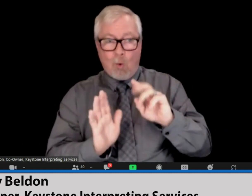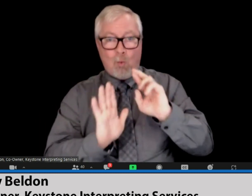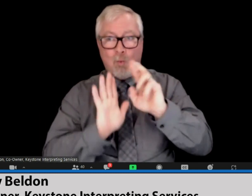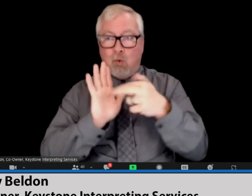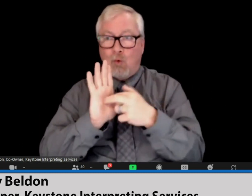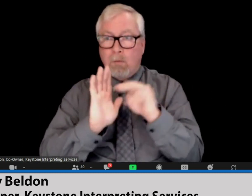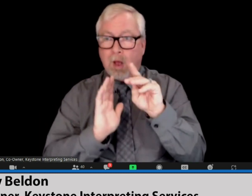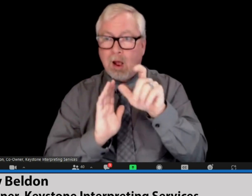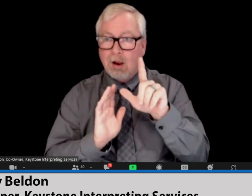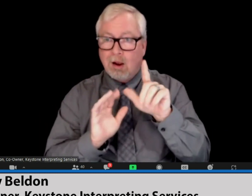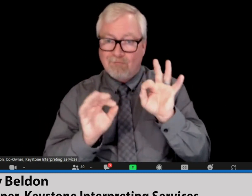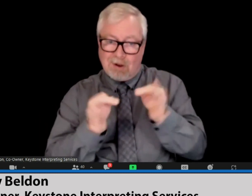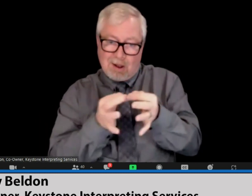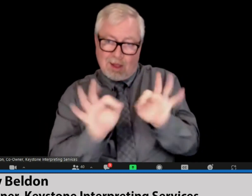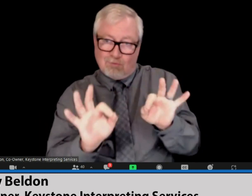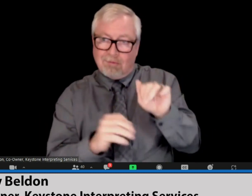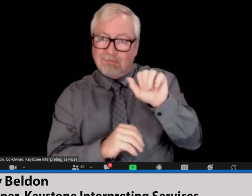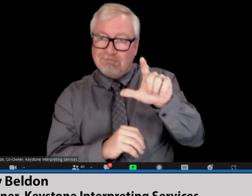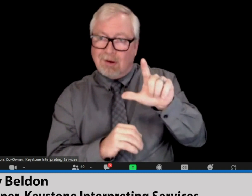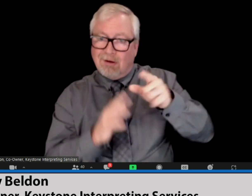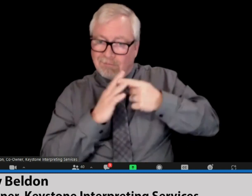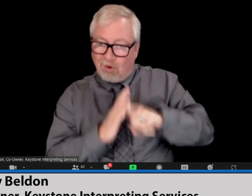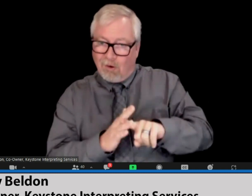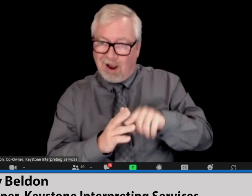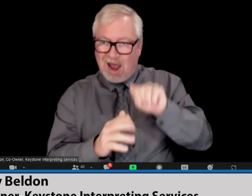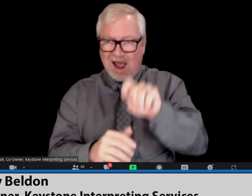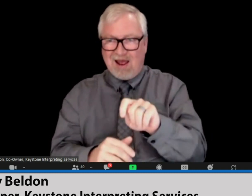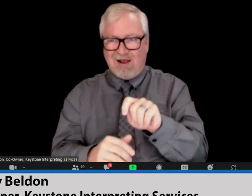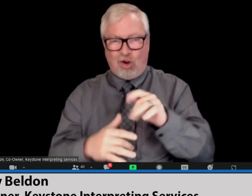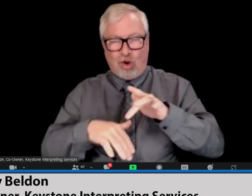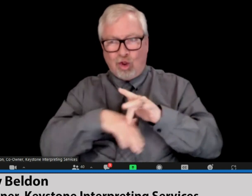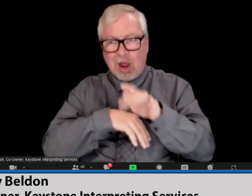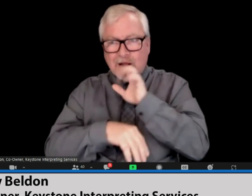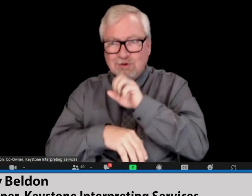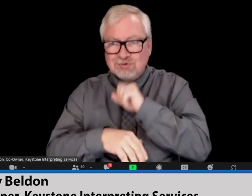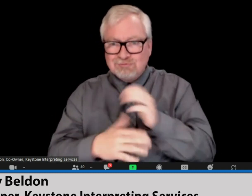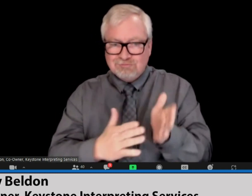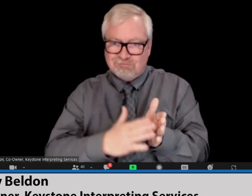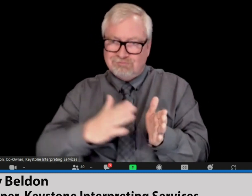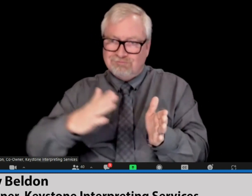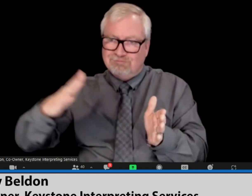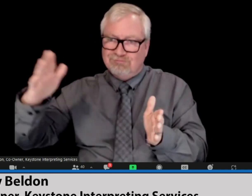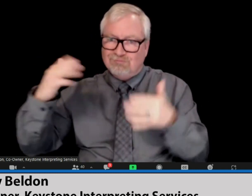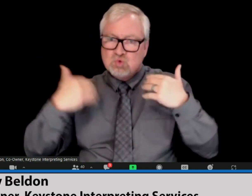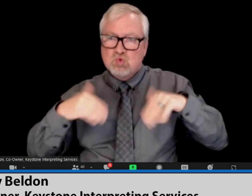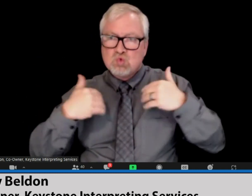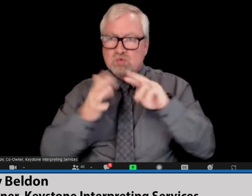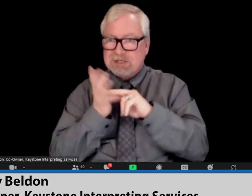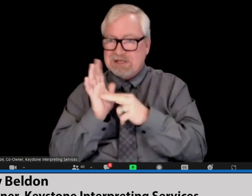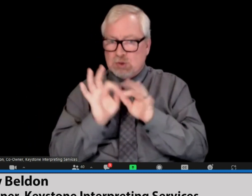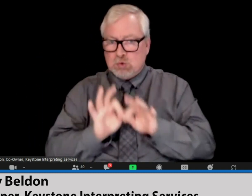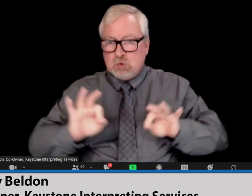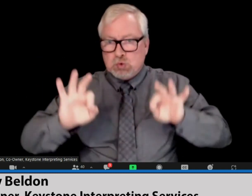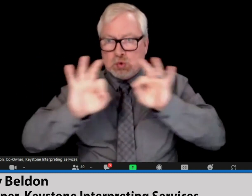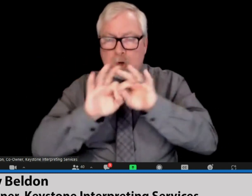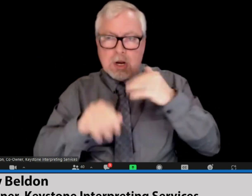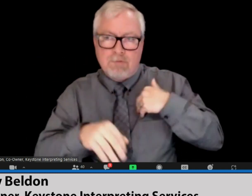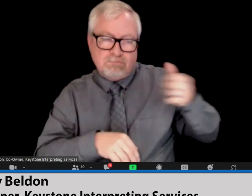yet developed. So they're still emerging in their language, and they need ASL at early ages in their formative